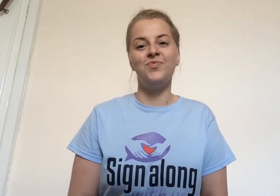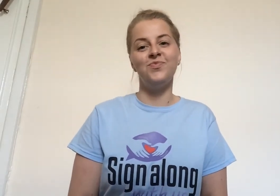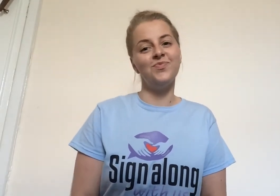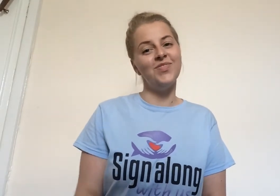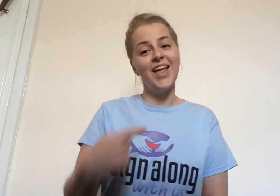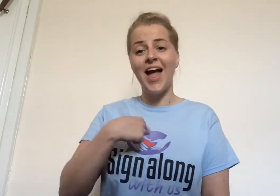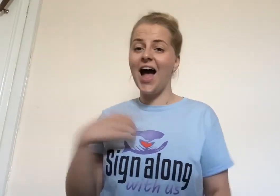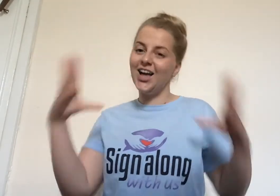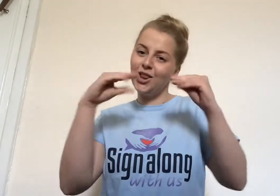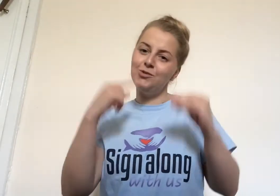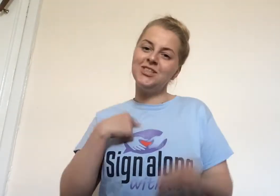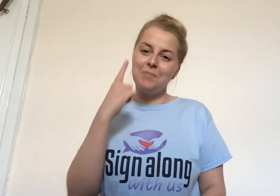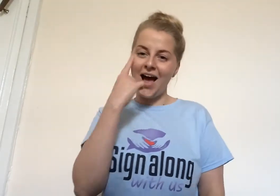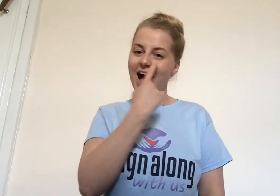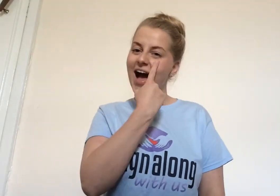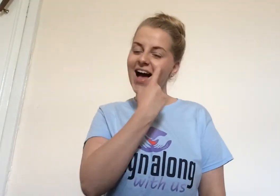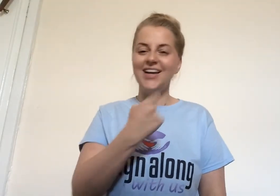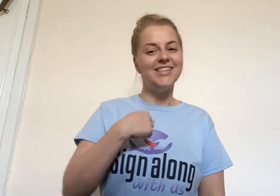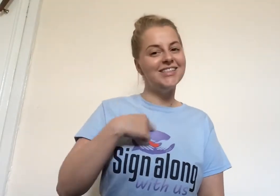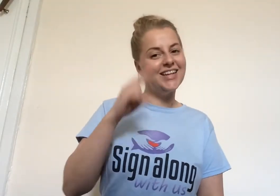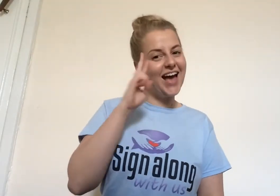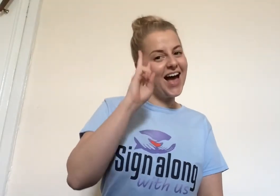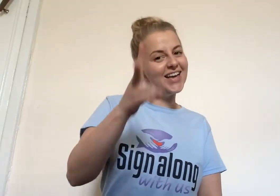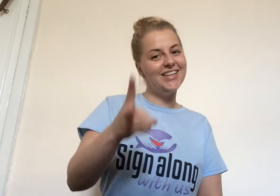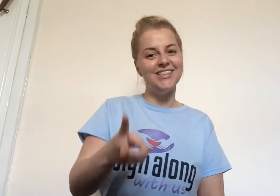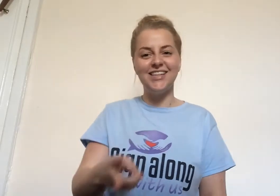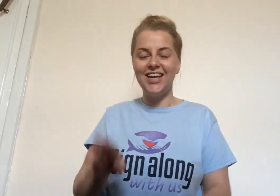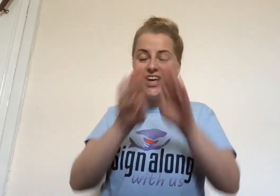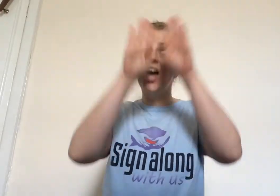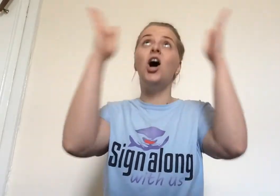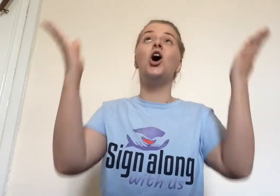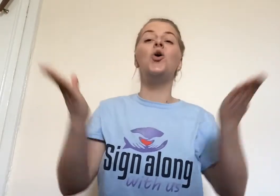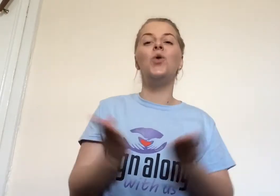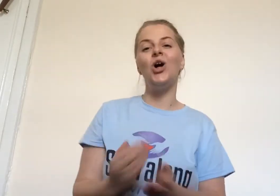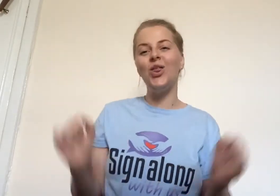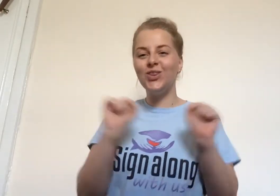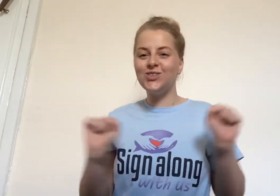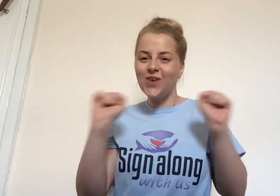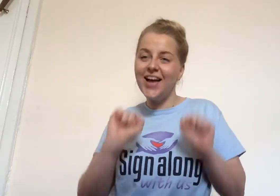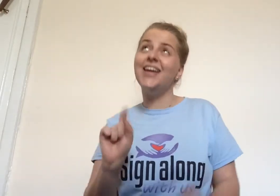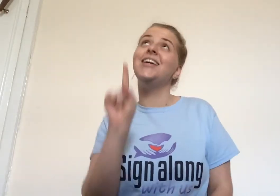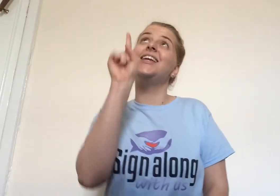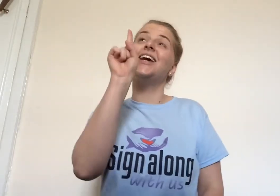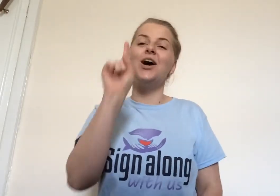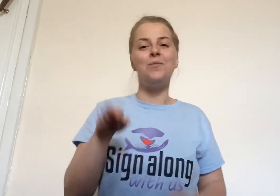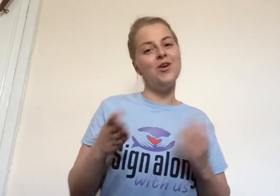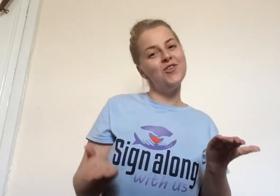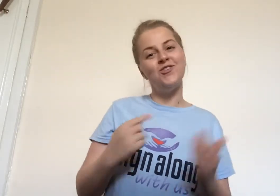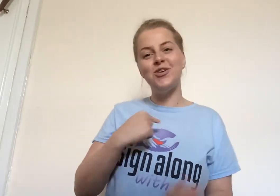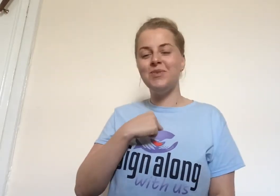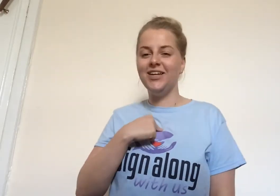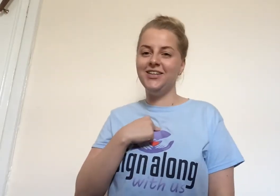I close my eyes and I can see a world that's waiting up for me